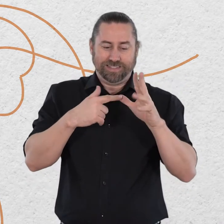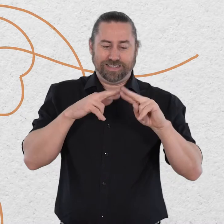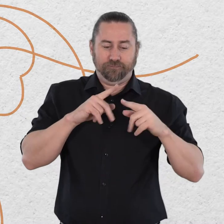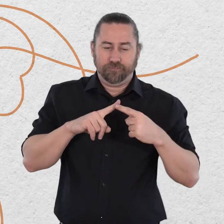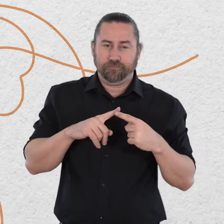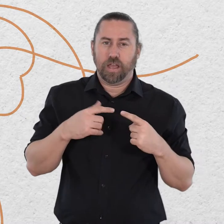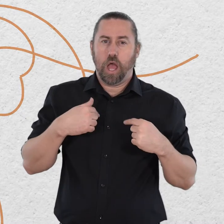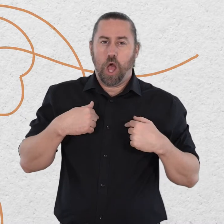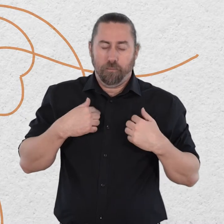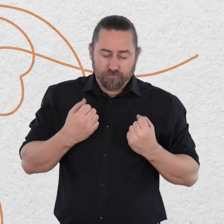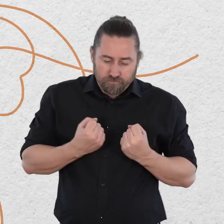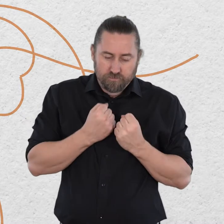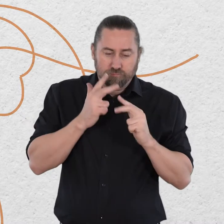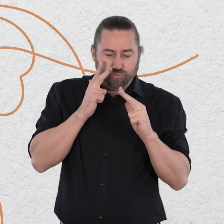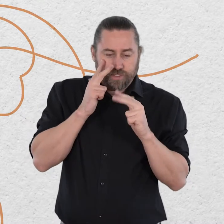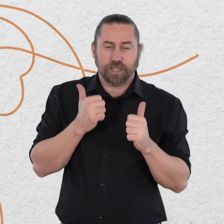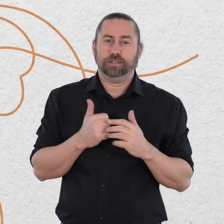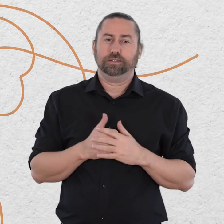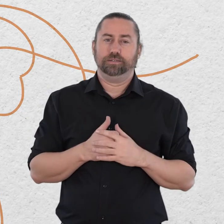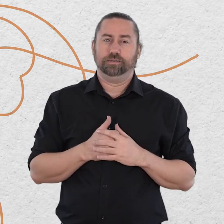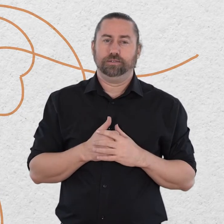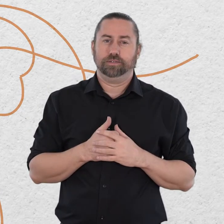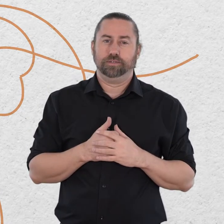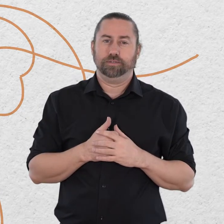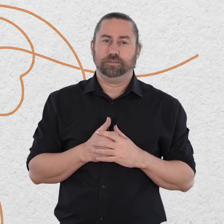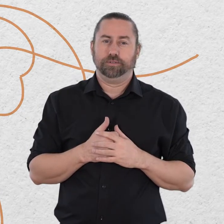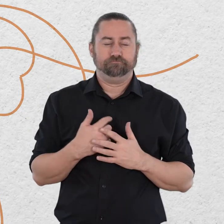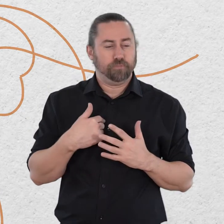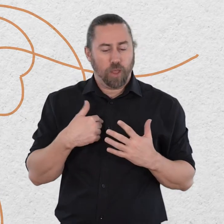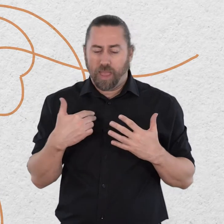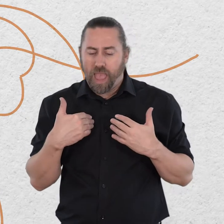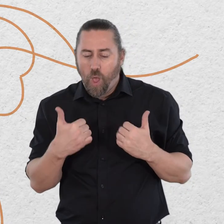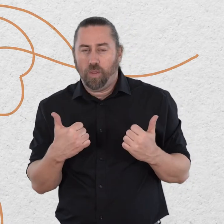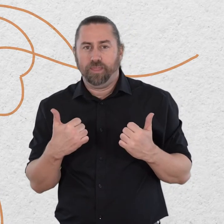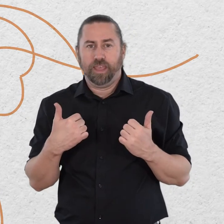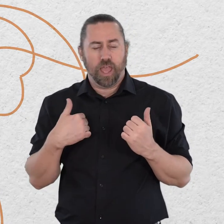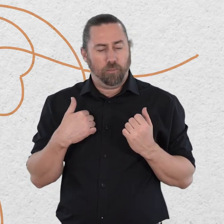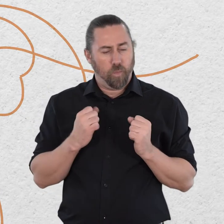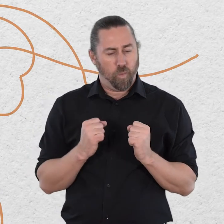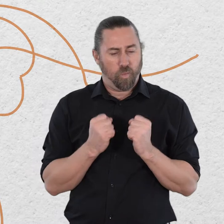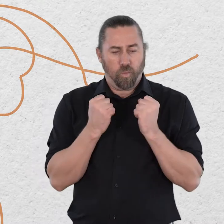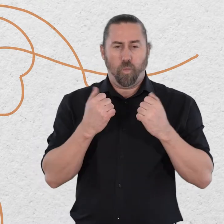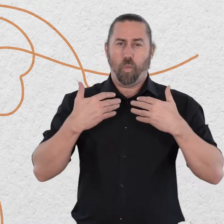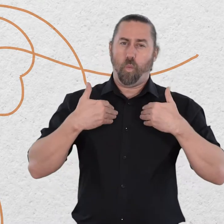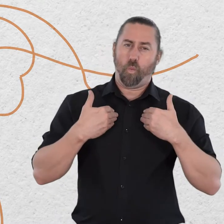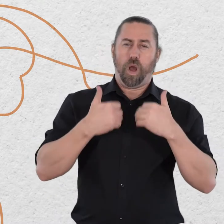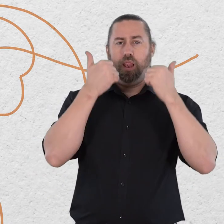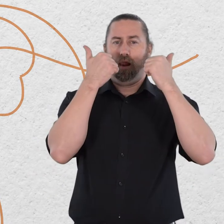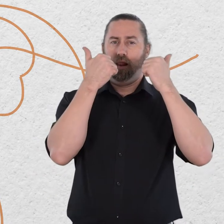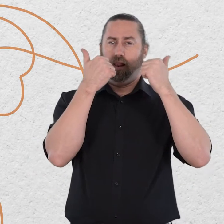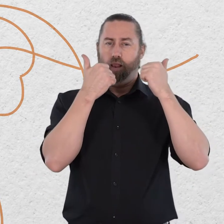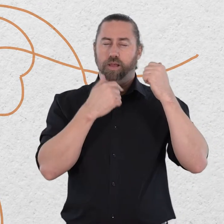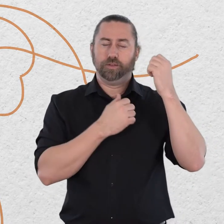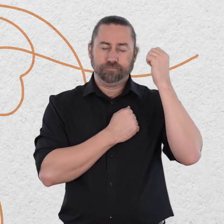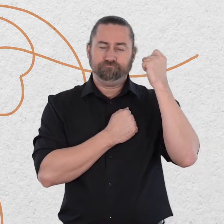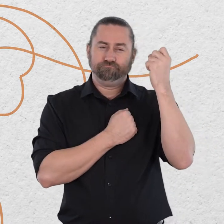may you be healthy and well may i be a good friend to you